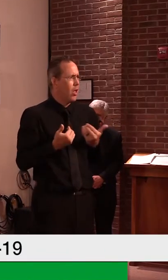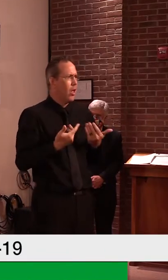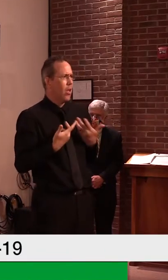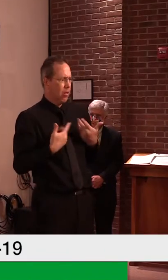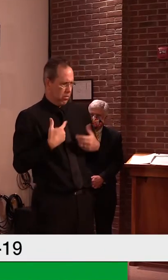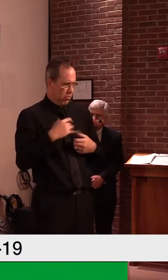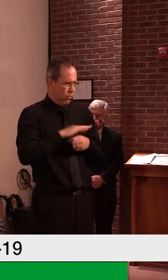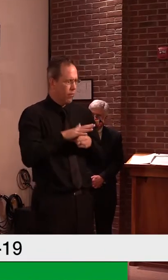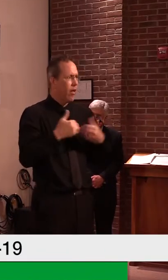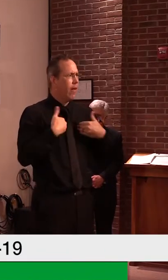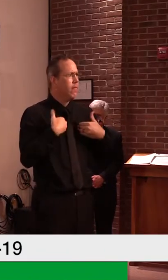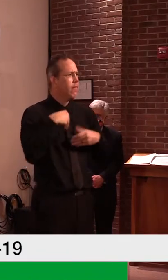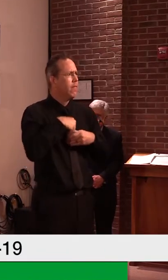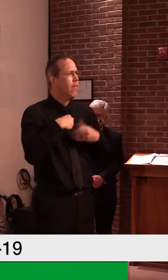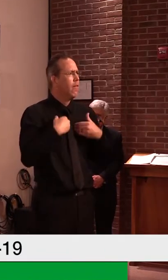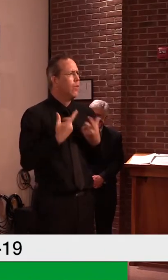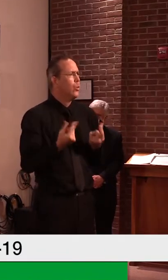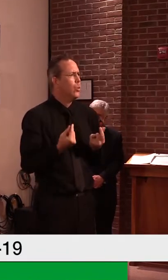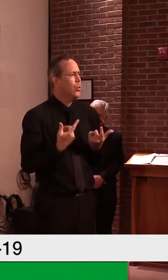Hi, this is Dr. Levine.